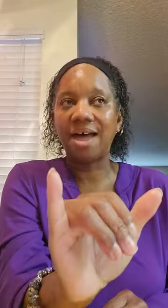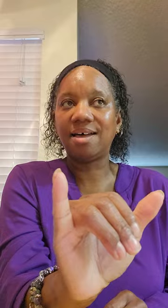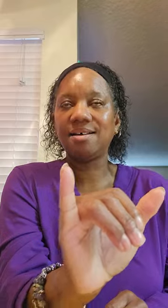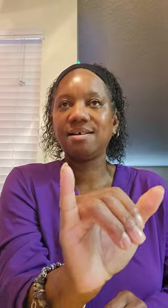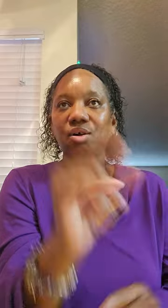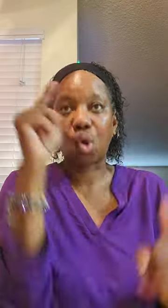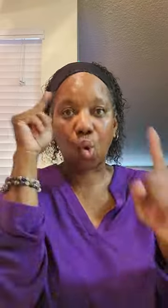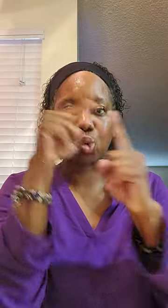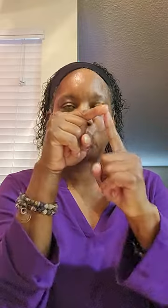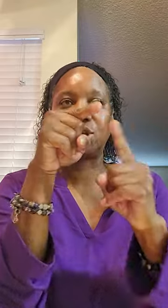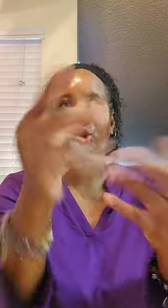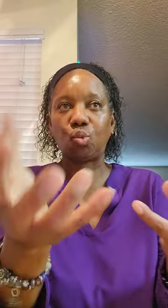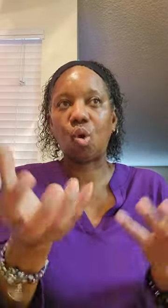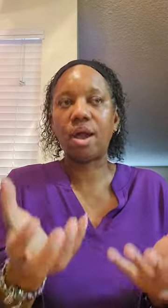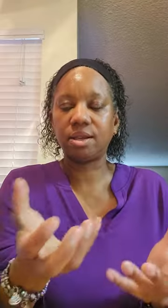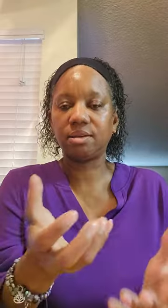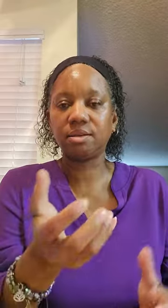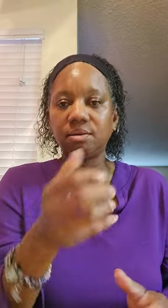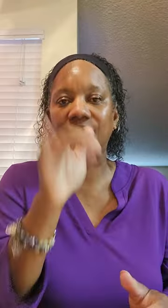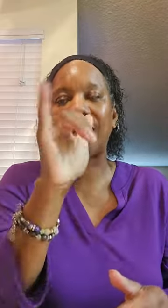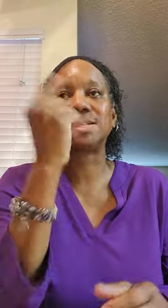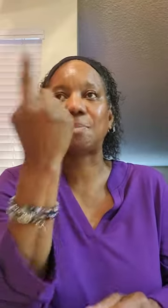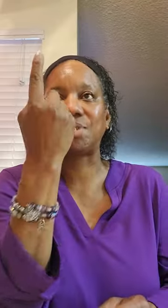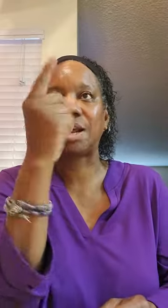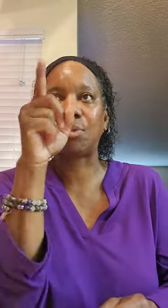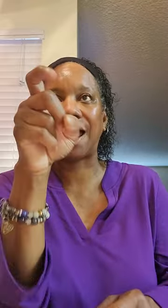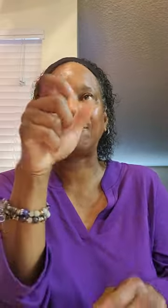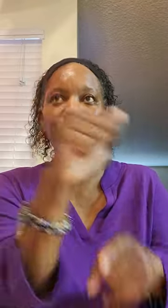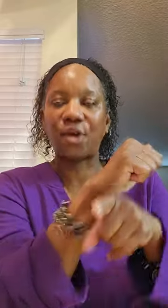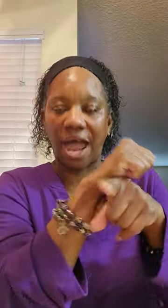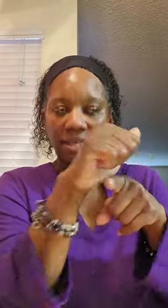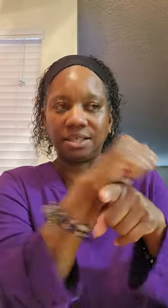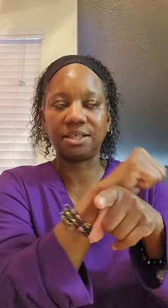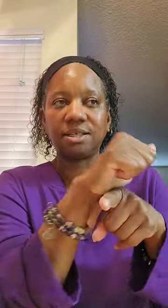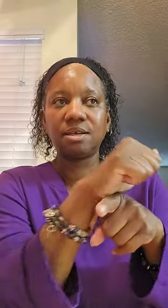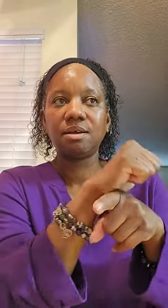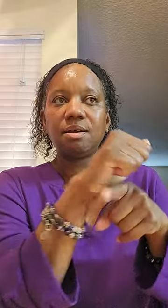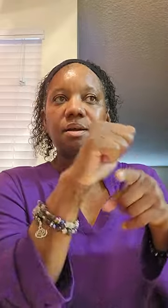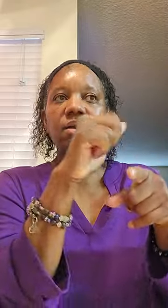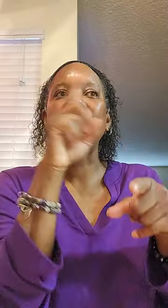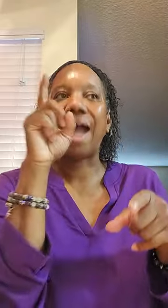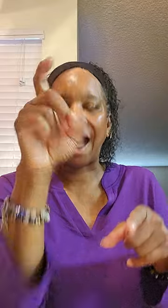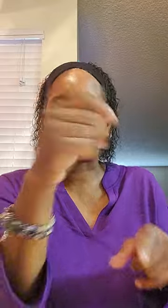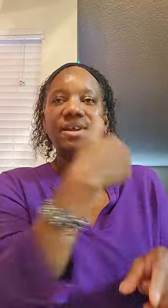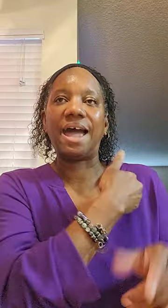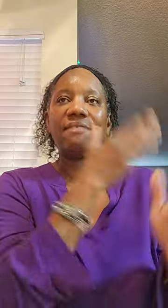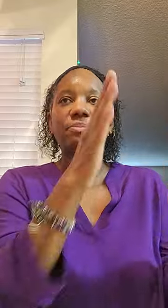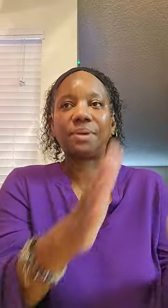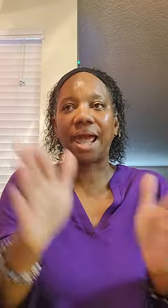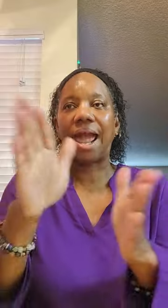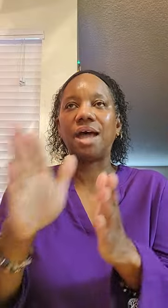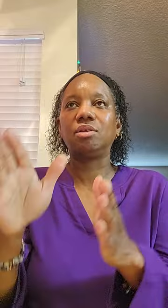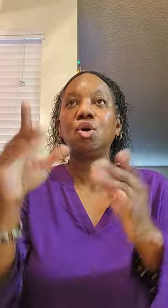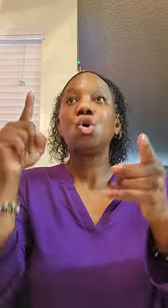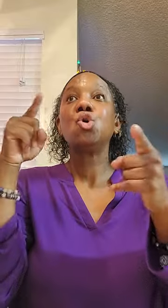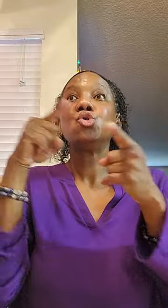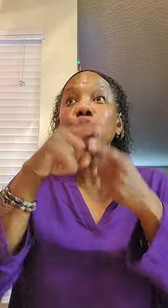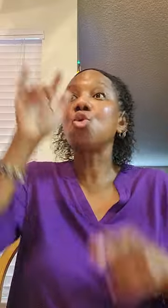goal that you want. And that's something that we have to process. You have to have a plan to